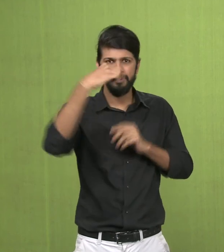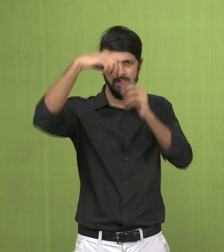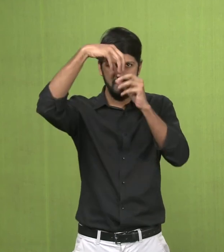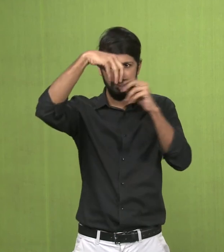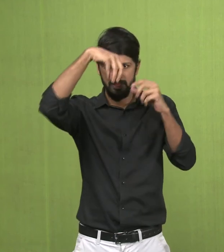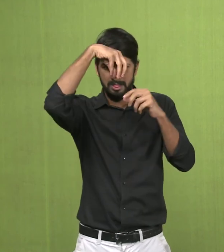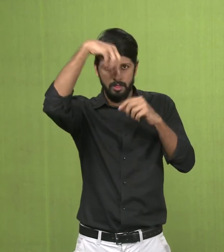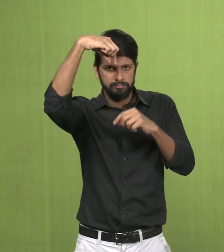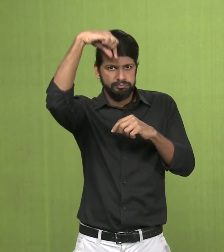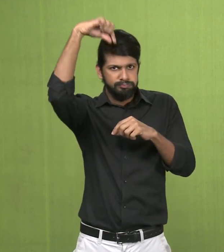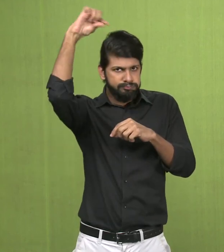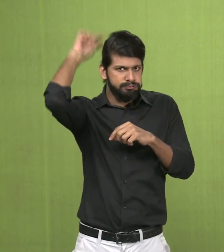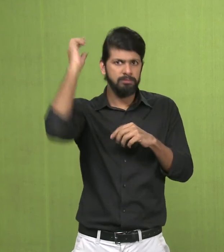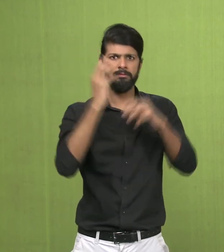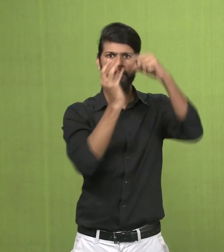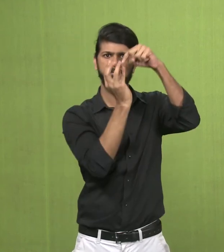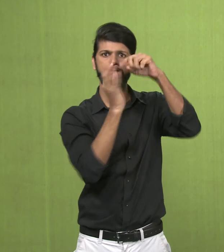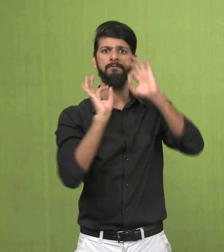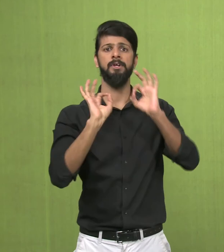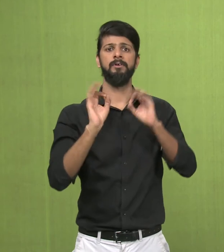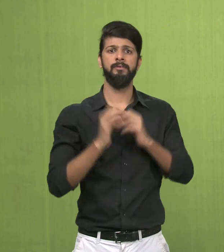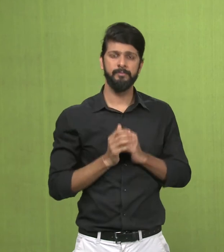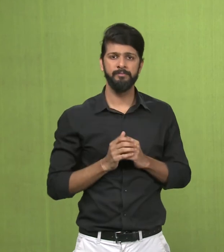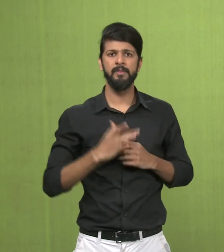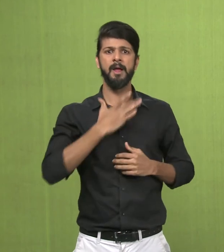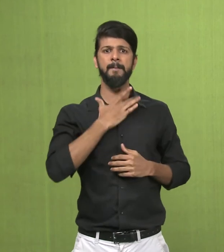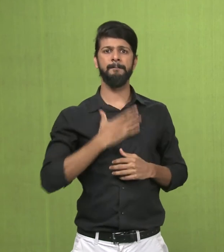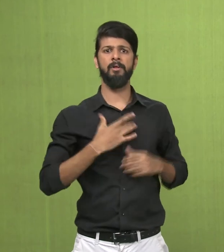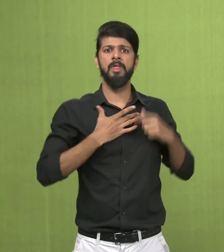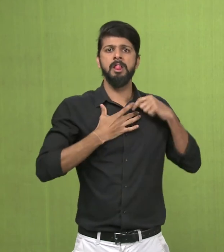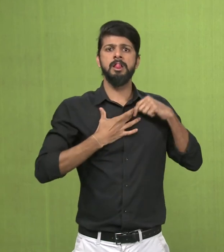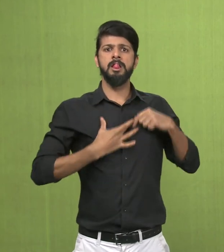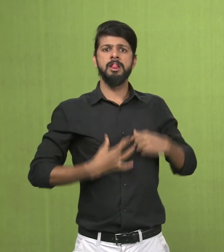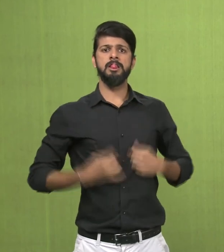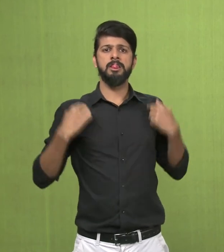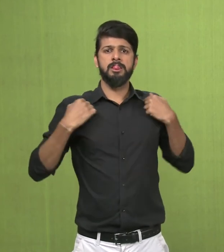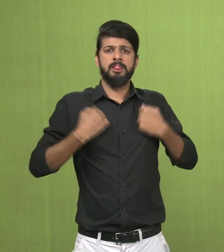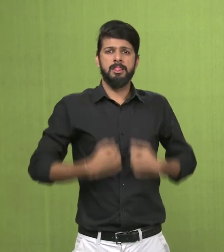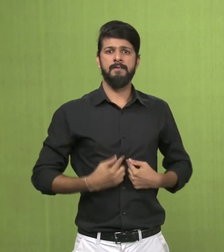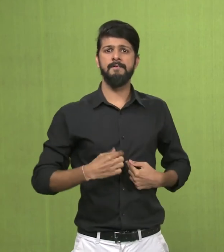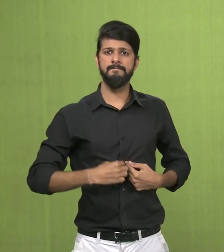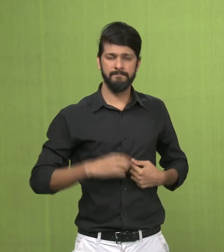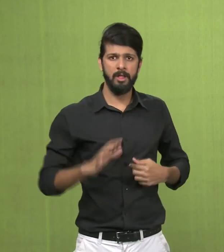You would see a very prominent choker also in the middle of the forehead. A very long necklace,